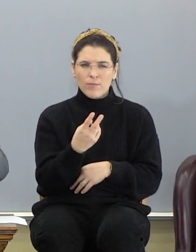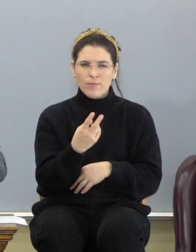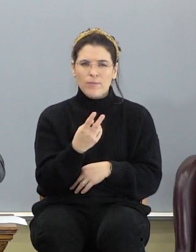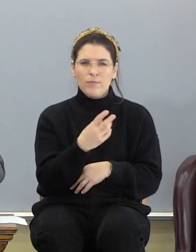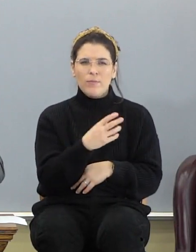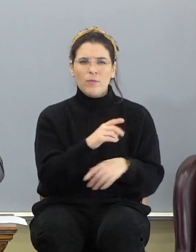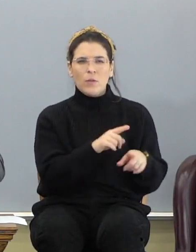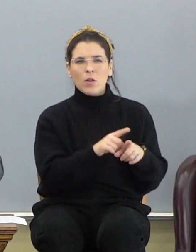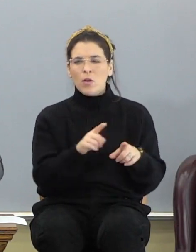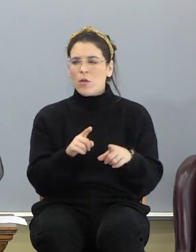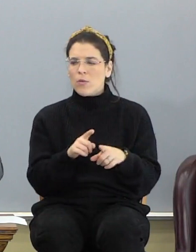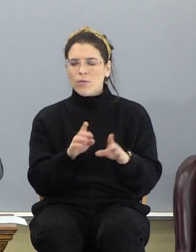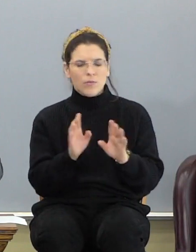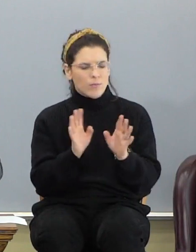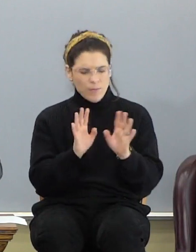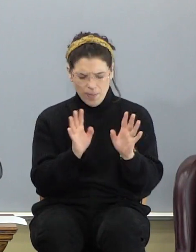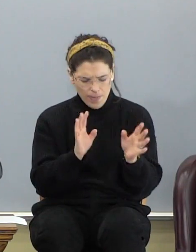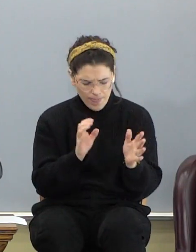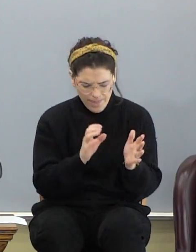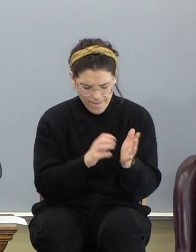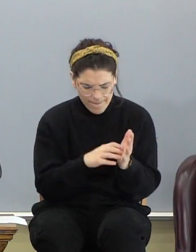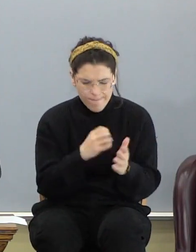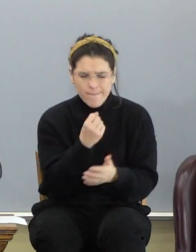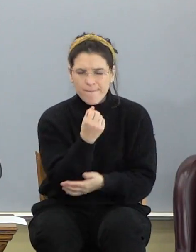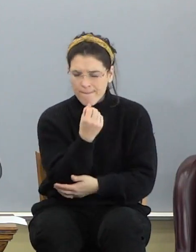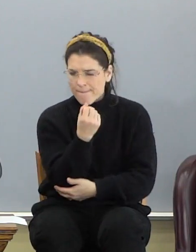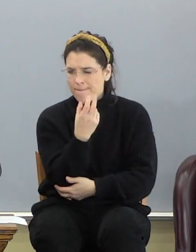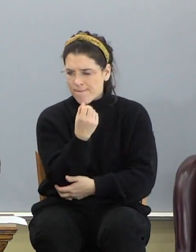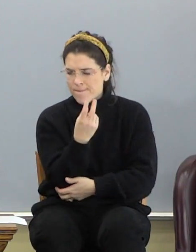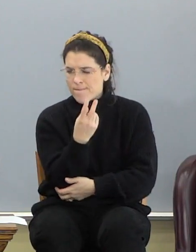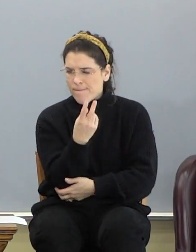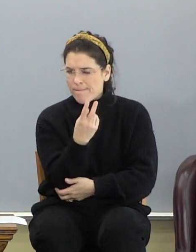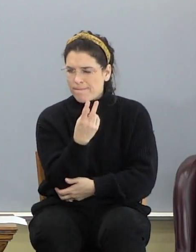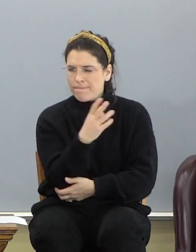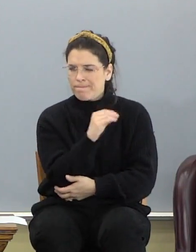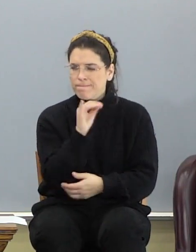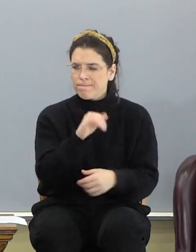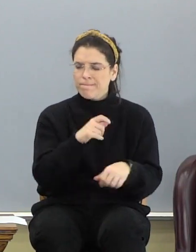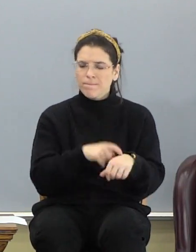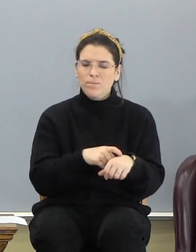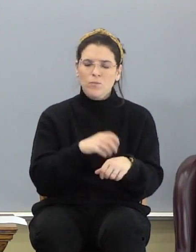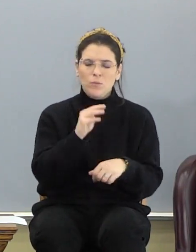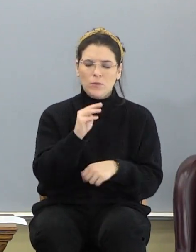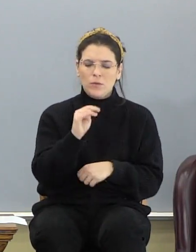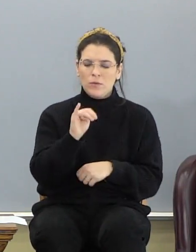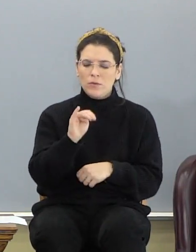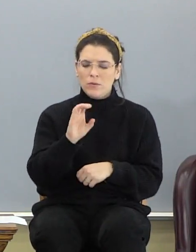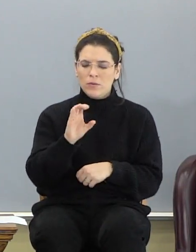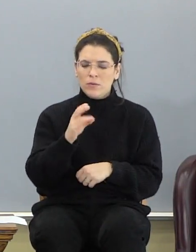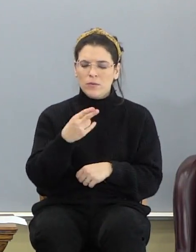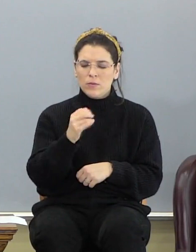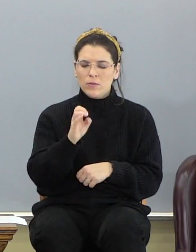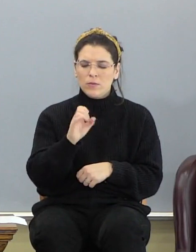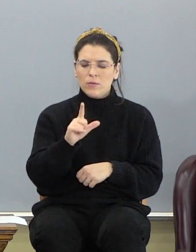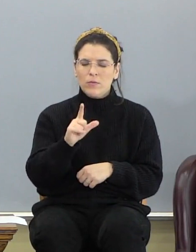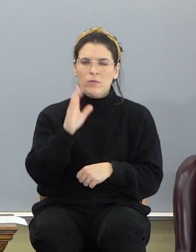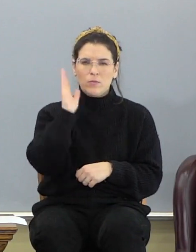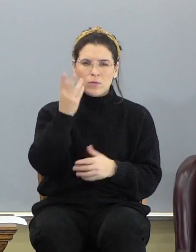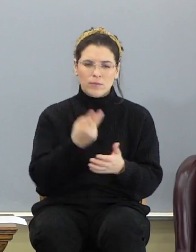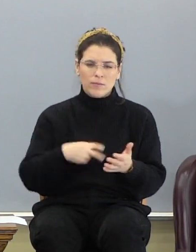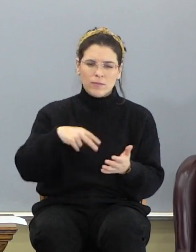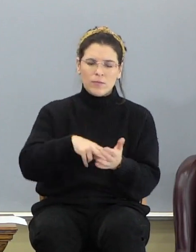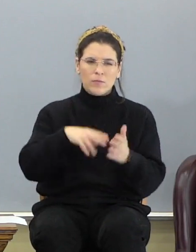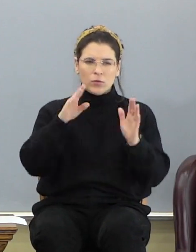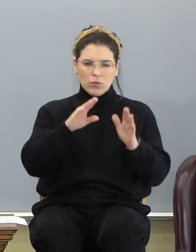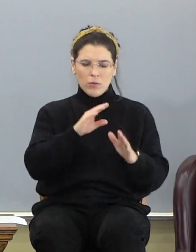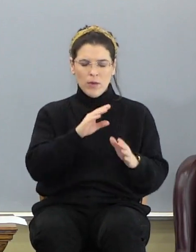also either in the first year, no, chapter 11, chapter 12, and at that time shall Michael stand up, the great prince which